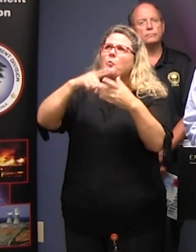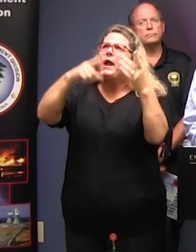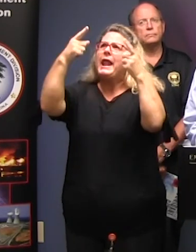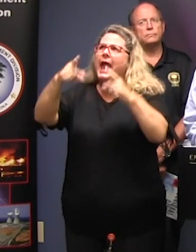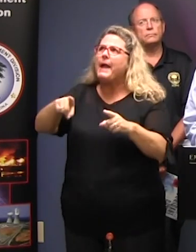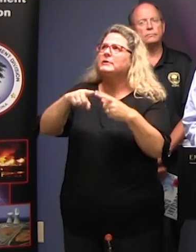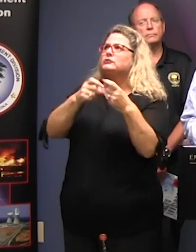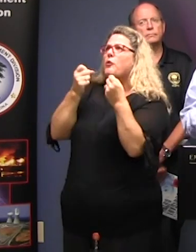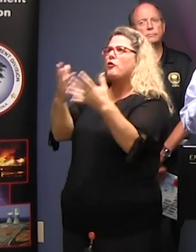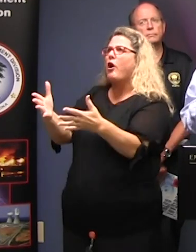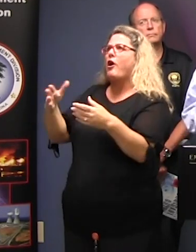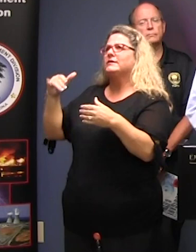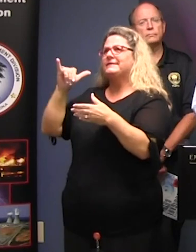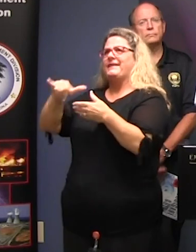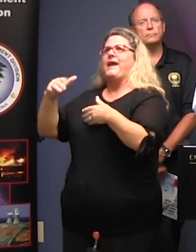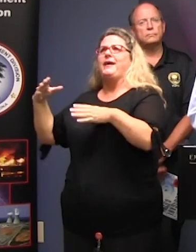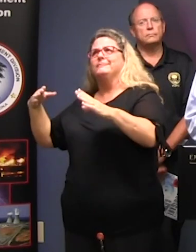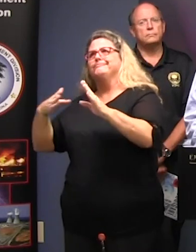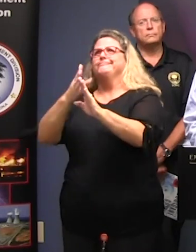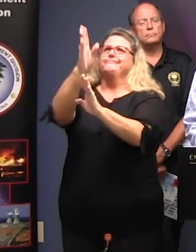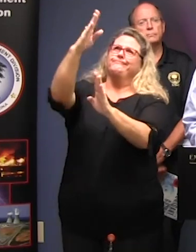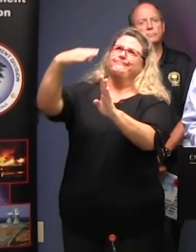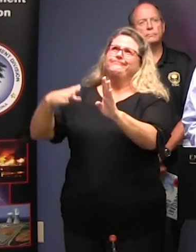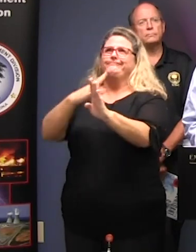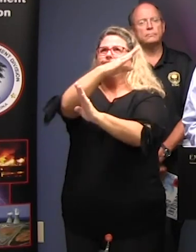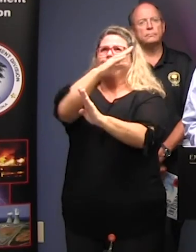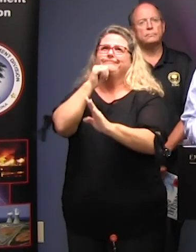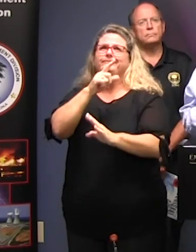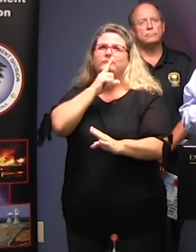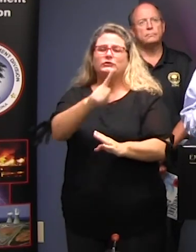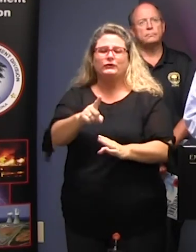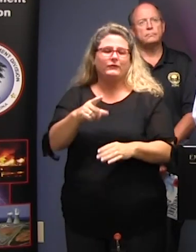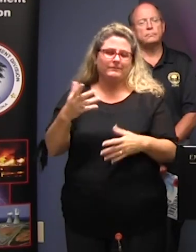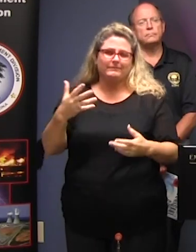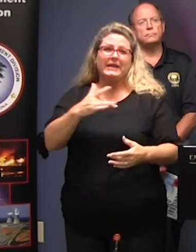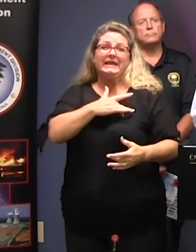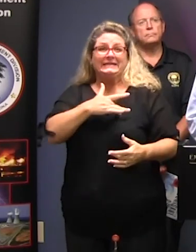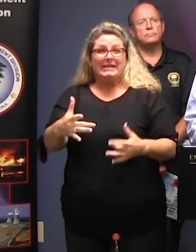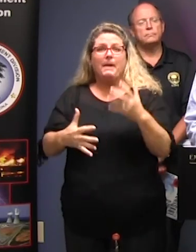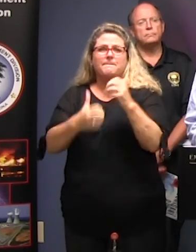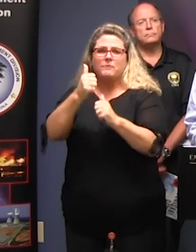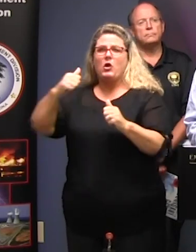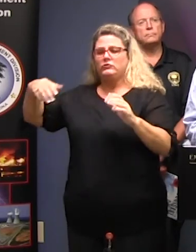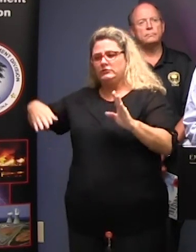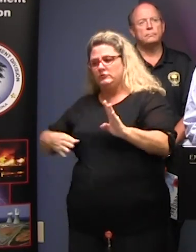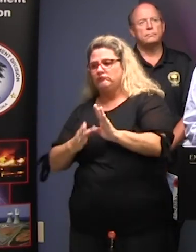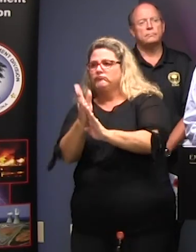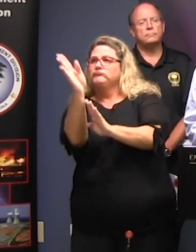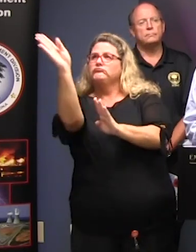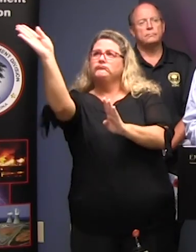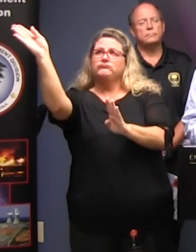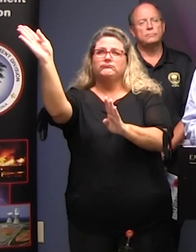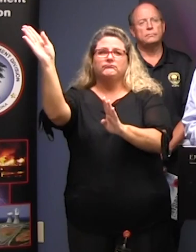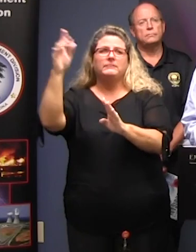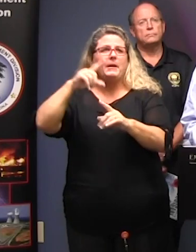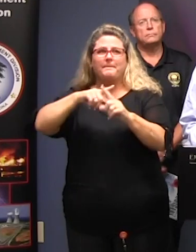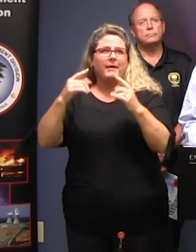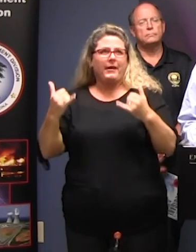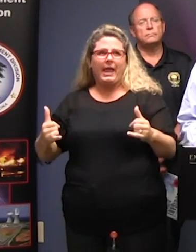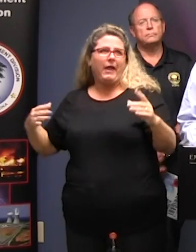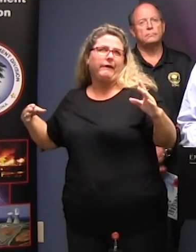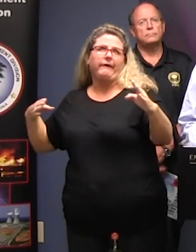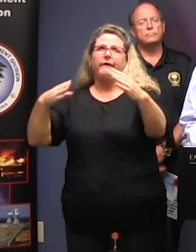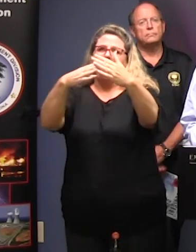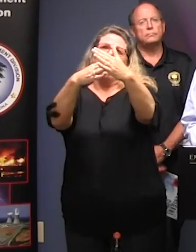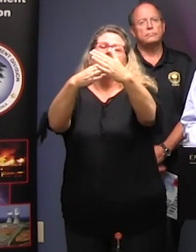is holding it in that pattern and not allowing it to go to the north as most of them do they turn and go up the coast so we do